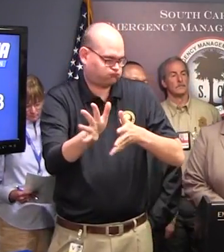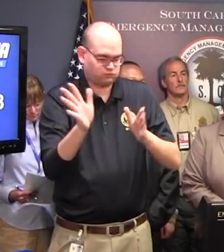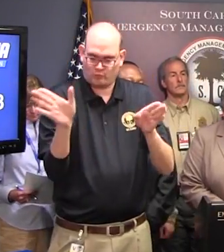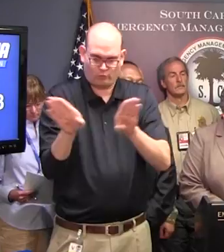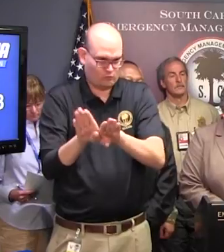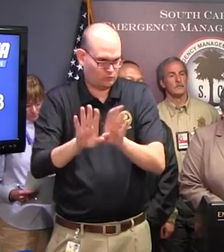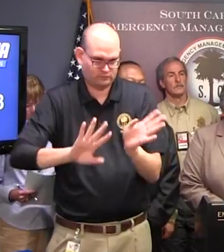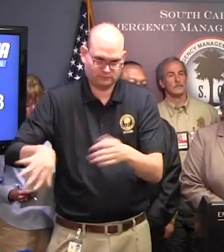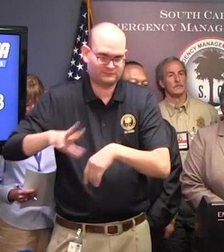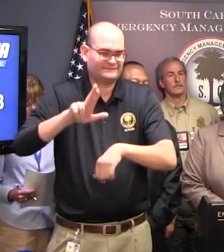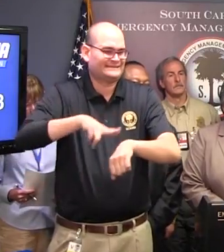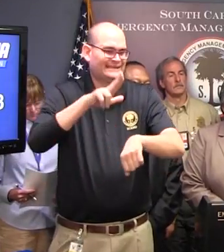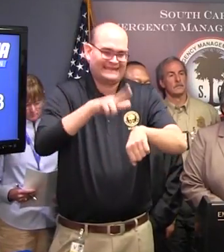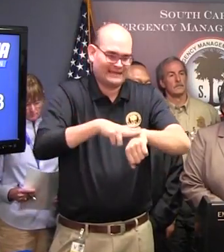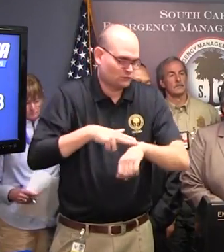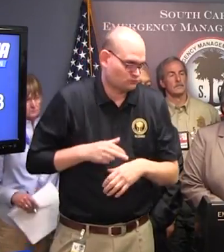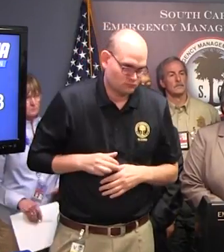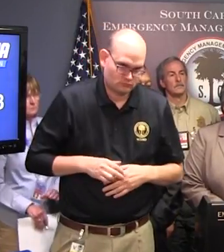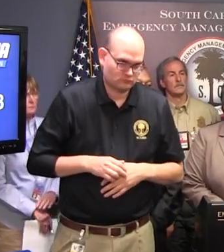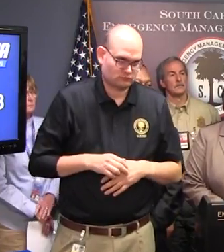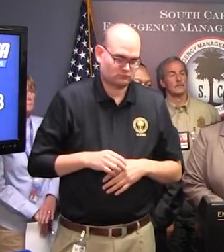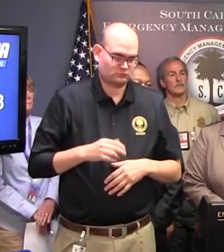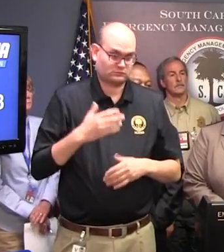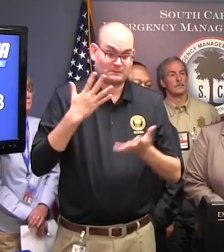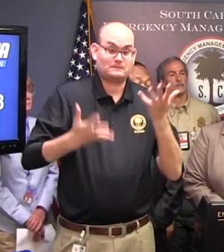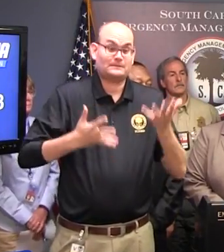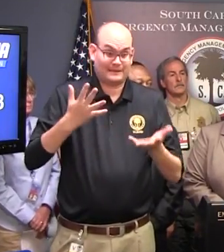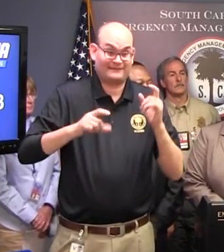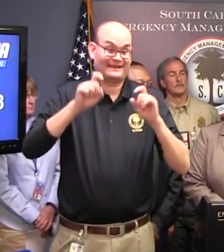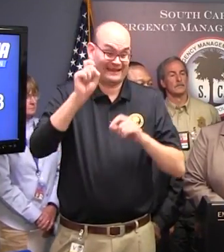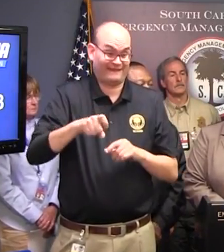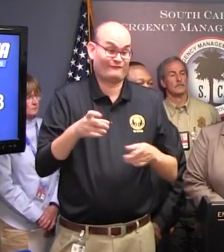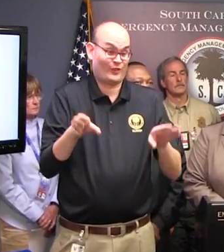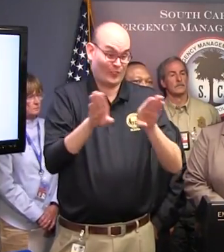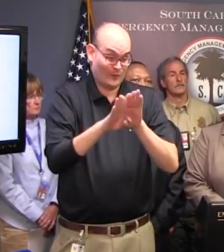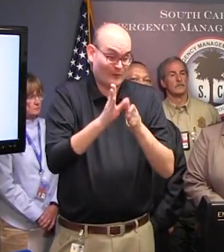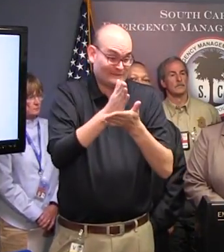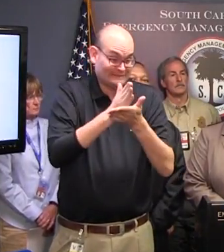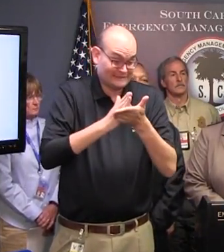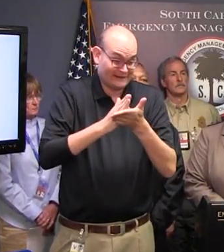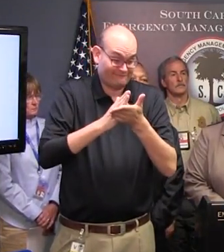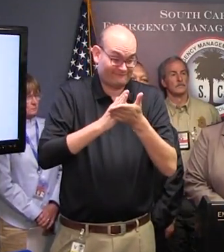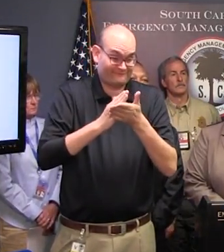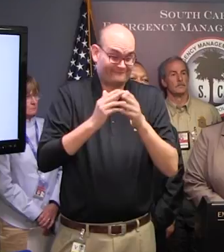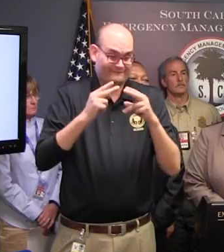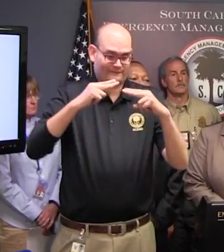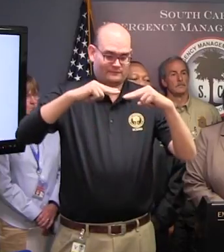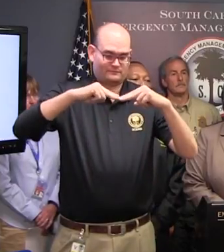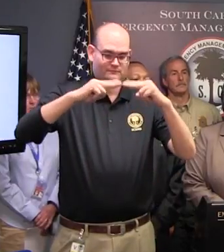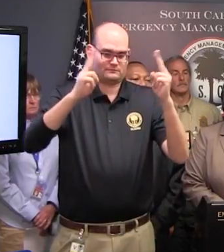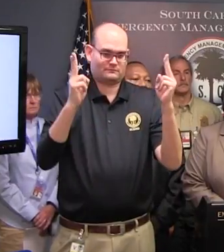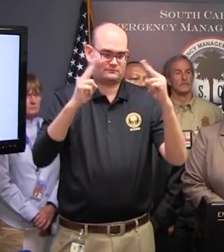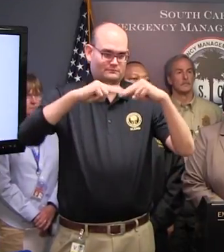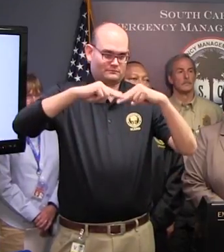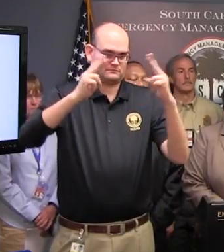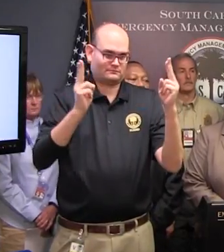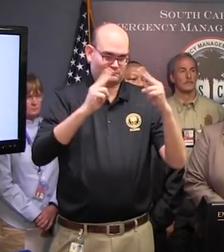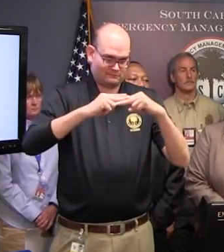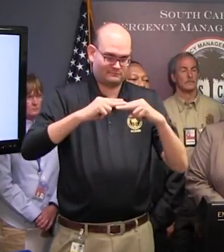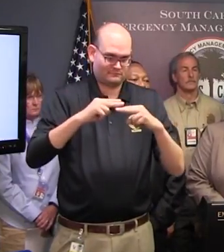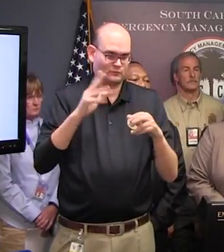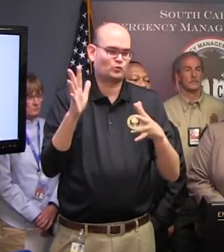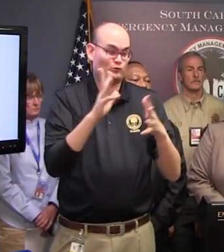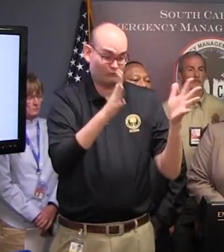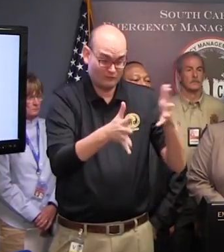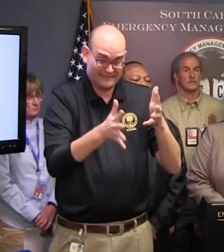expecting to potentially have to close some of the movable bridges along the coast sometime today once the winds achieve